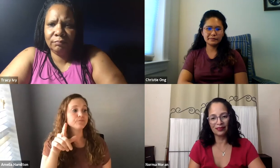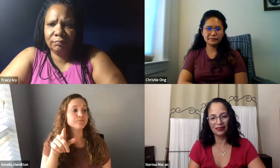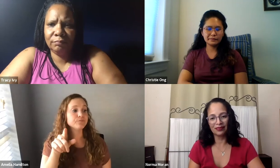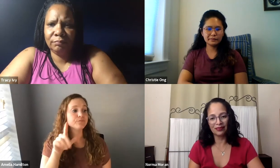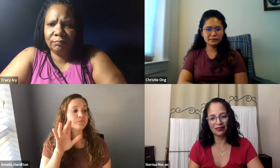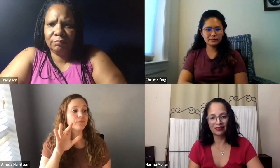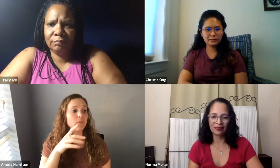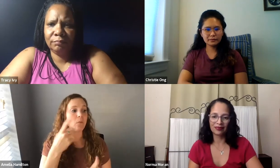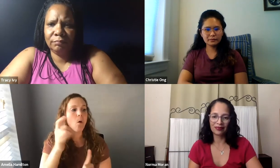So this is another good question.